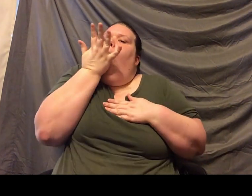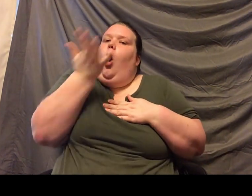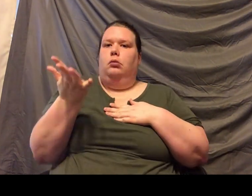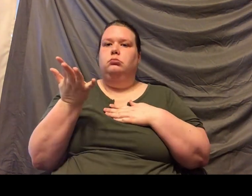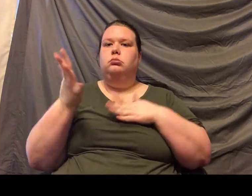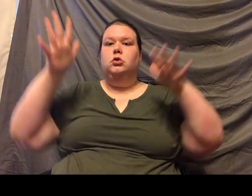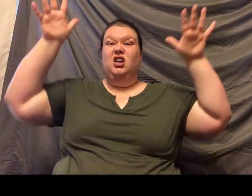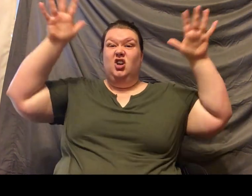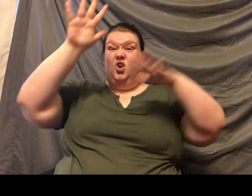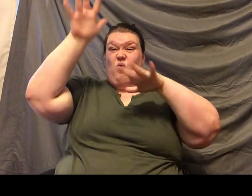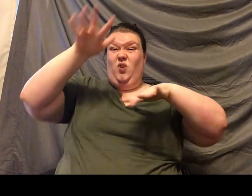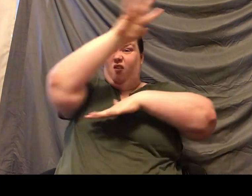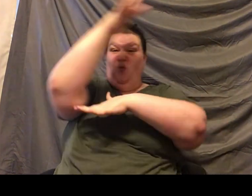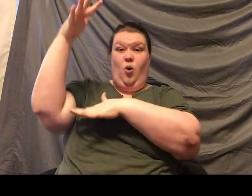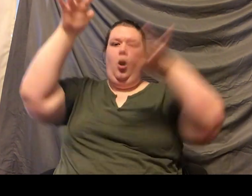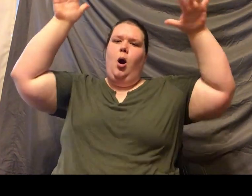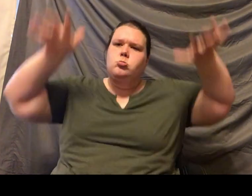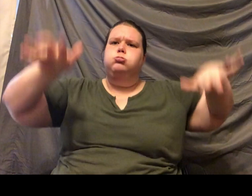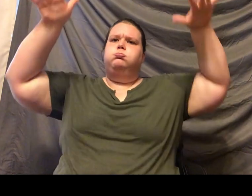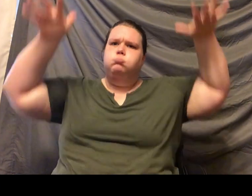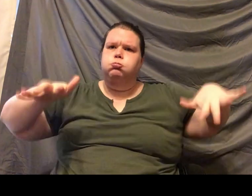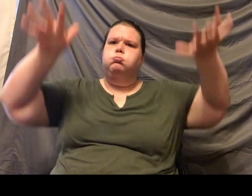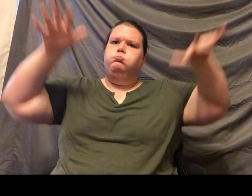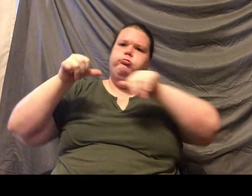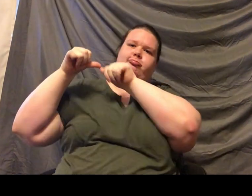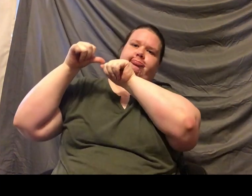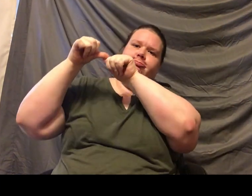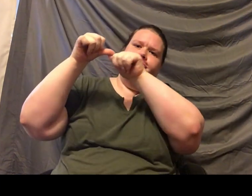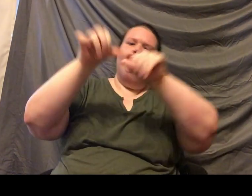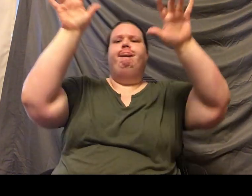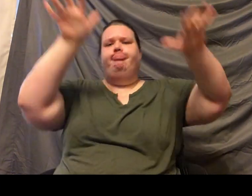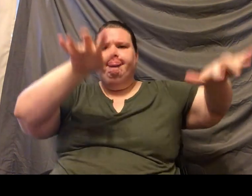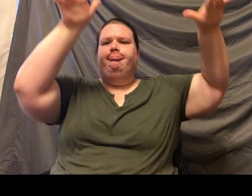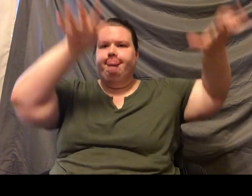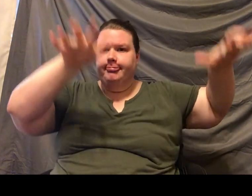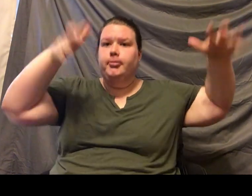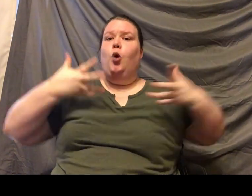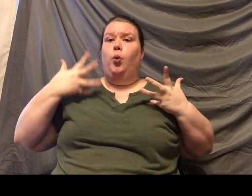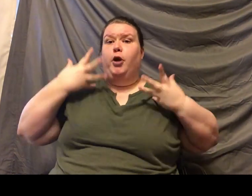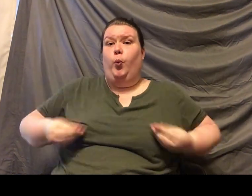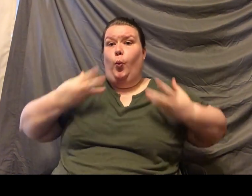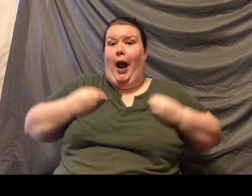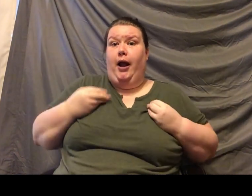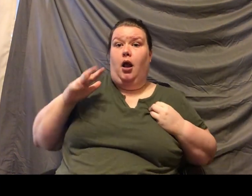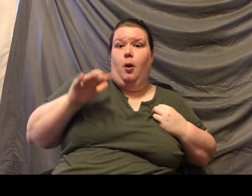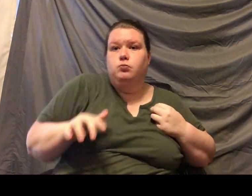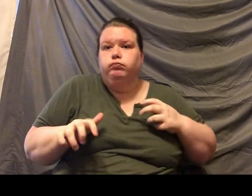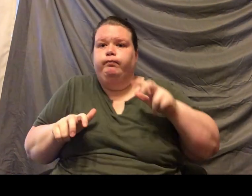wet all the time. And because they're wet all the time and because they move so slowly, they are going to have algae growing all over their